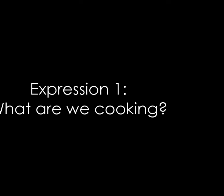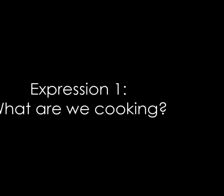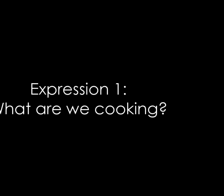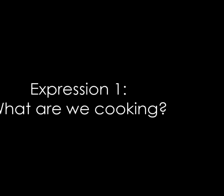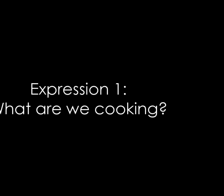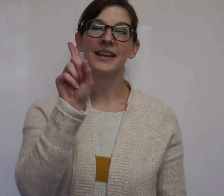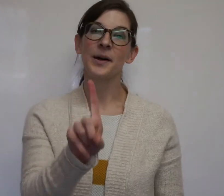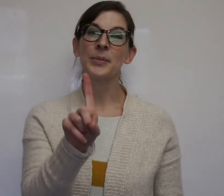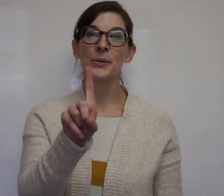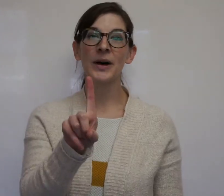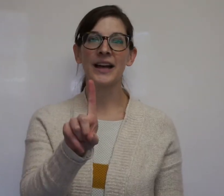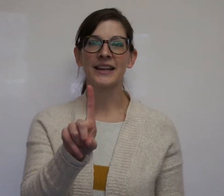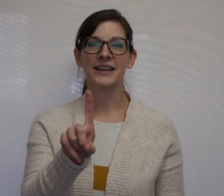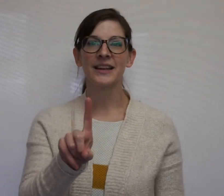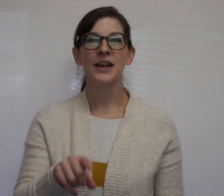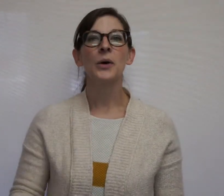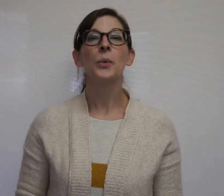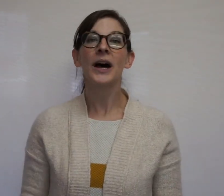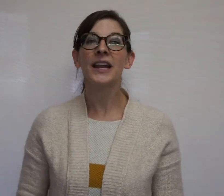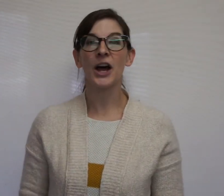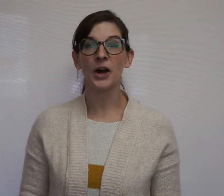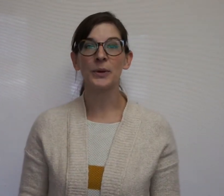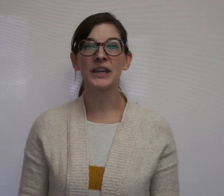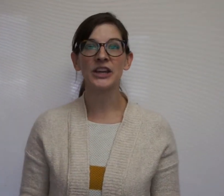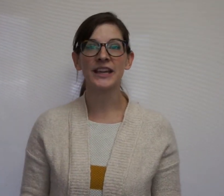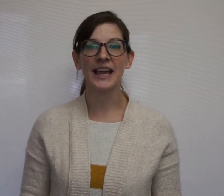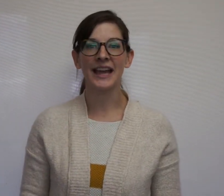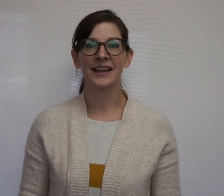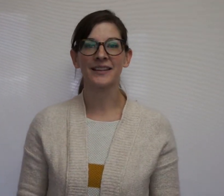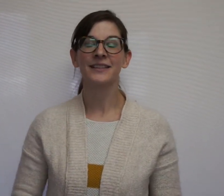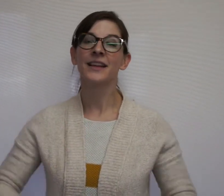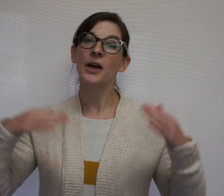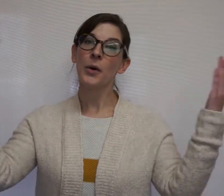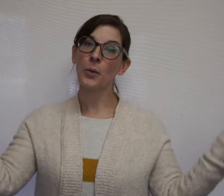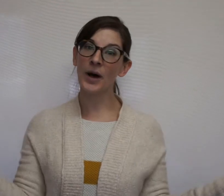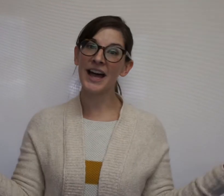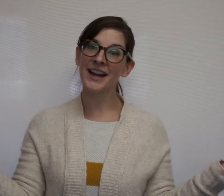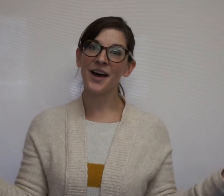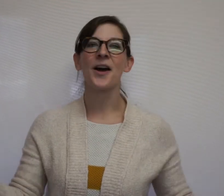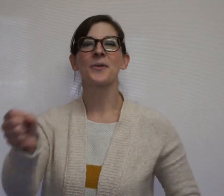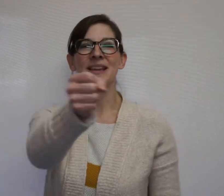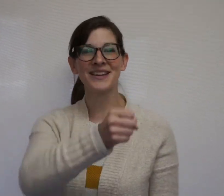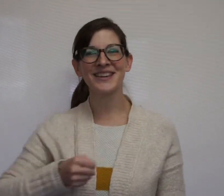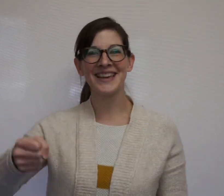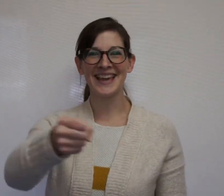Number one, what are we cooking? What are we cooking?